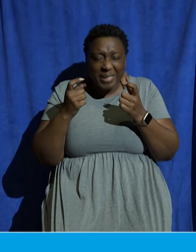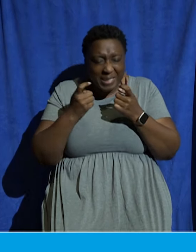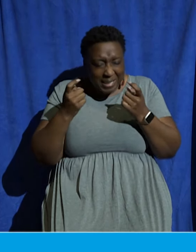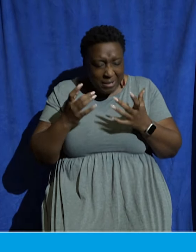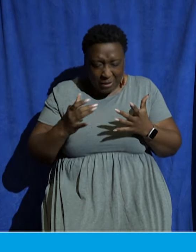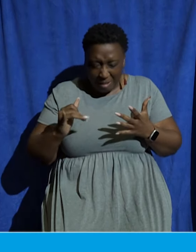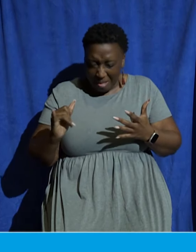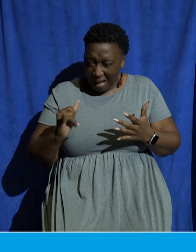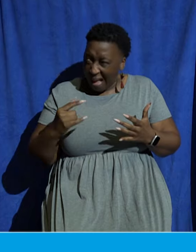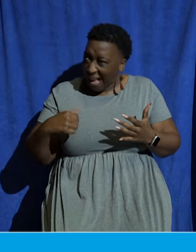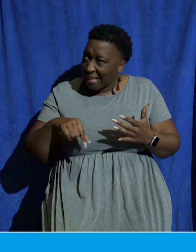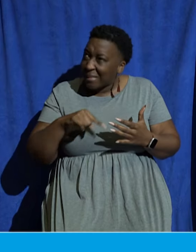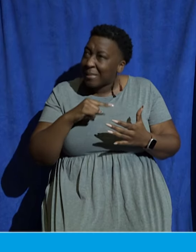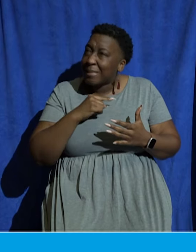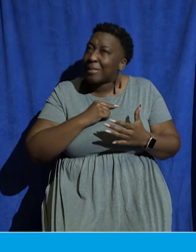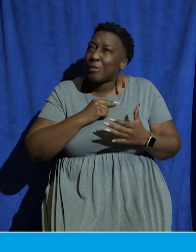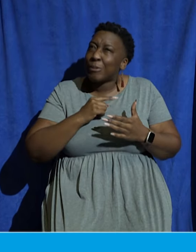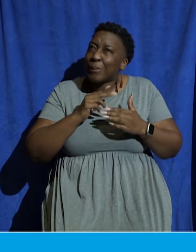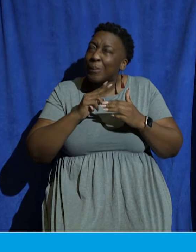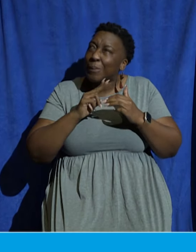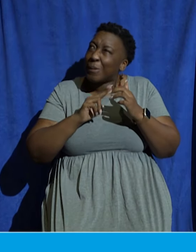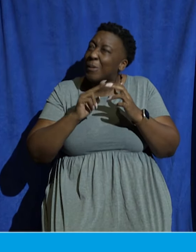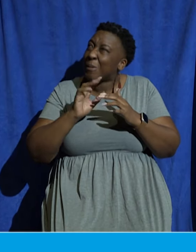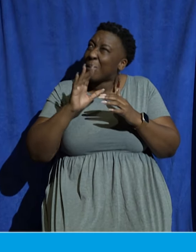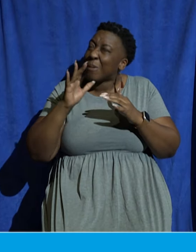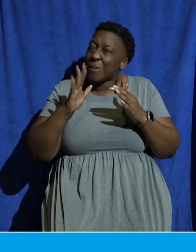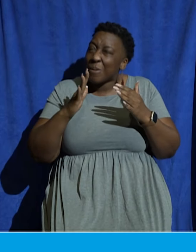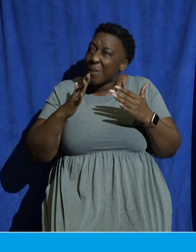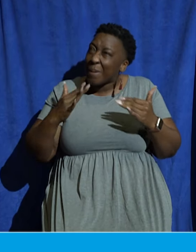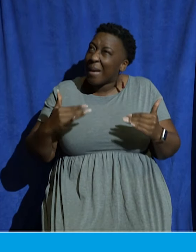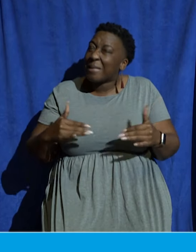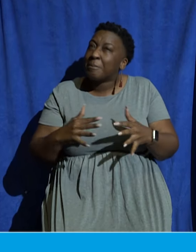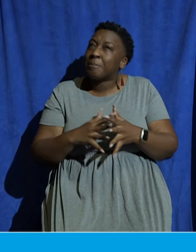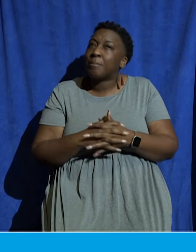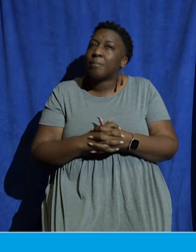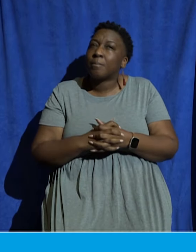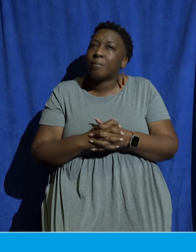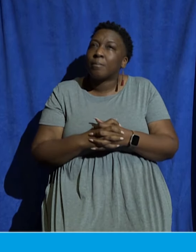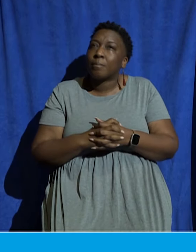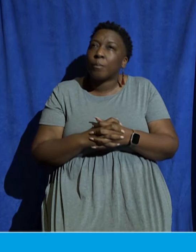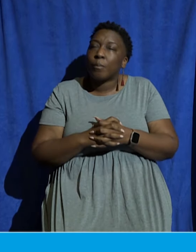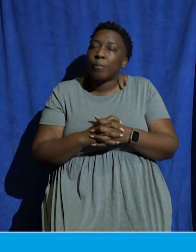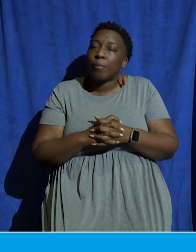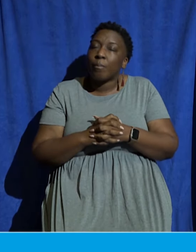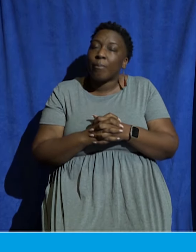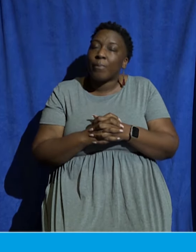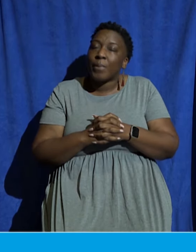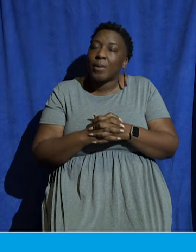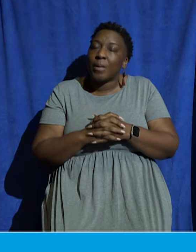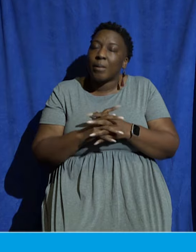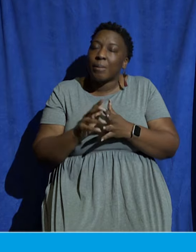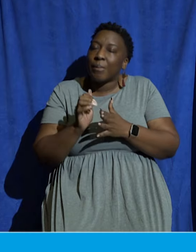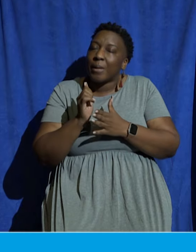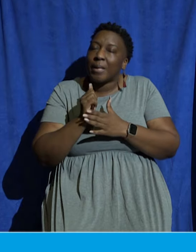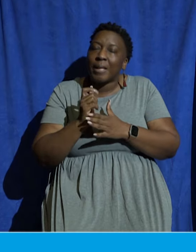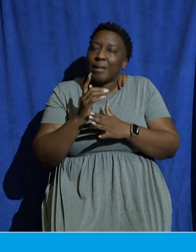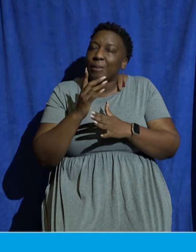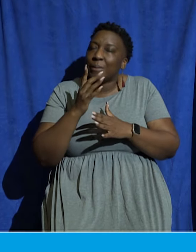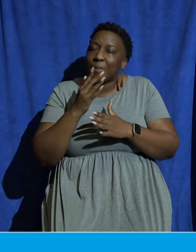build up your body. And we pray, Lord, that this fall, specifically here at Tyson's, you would